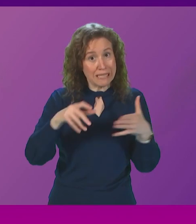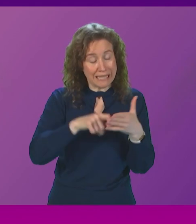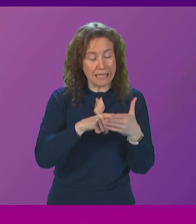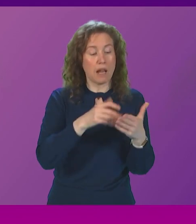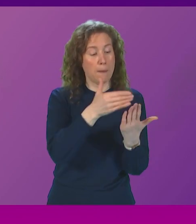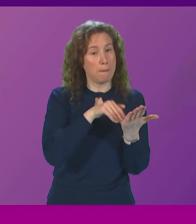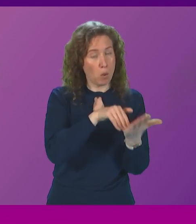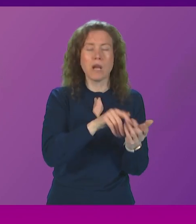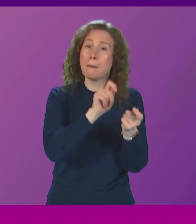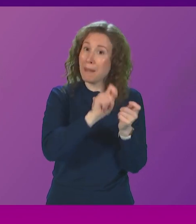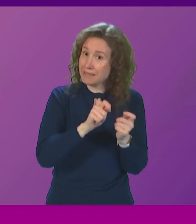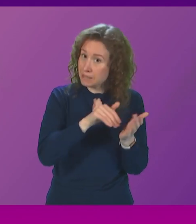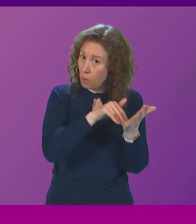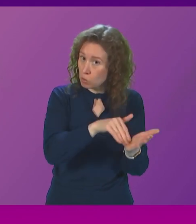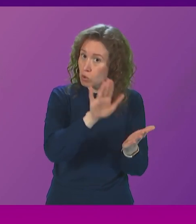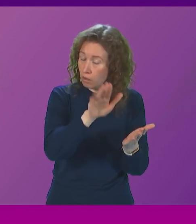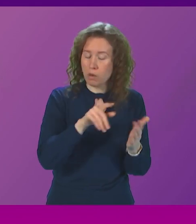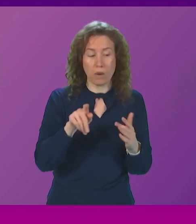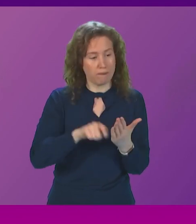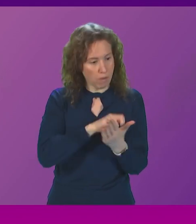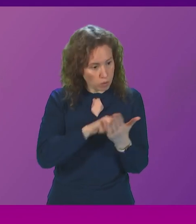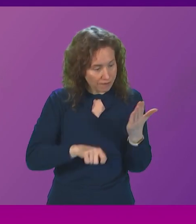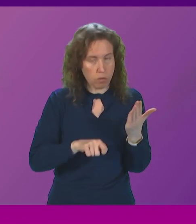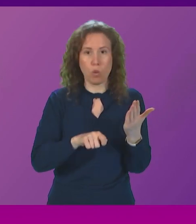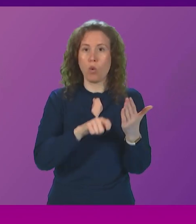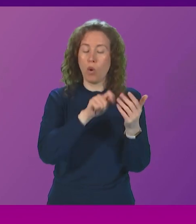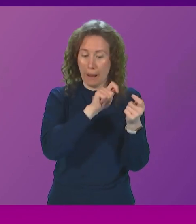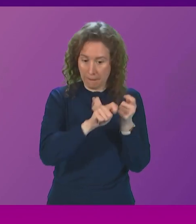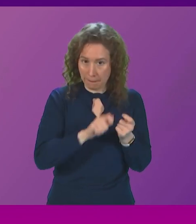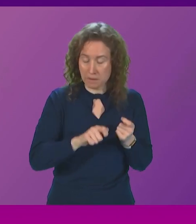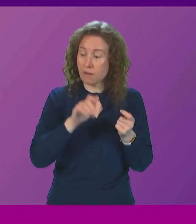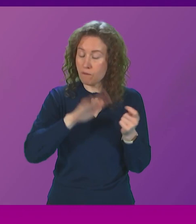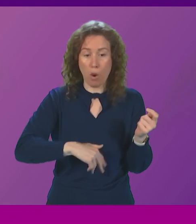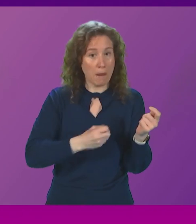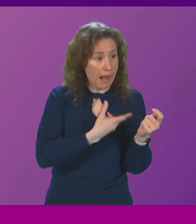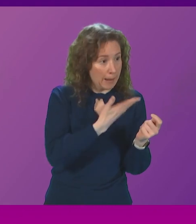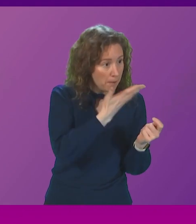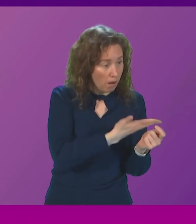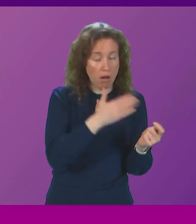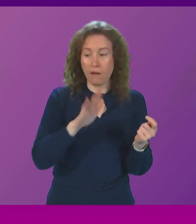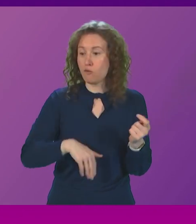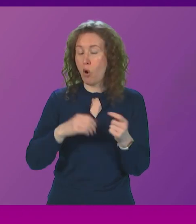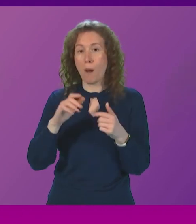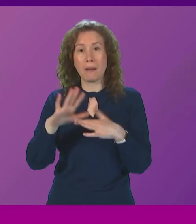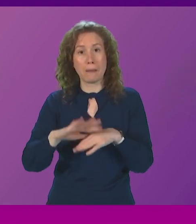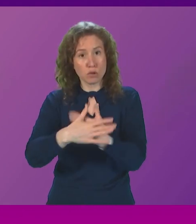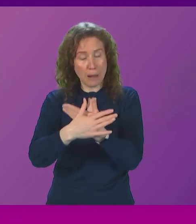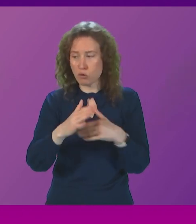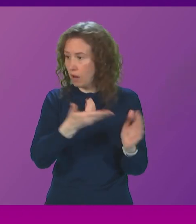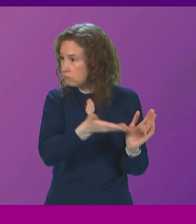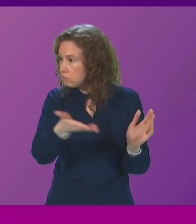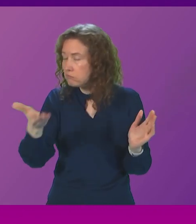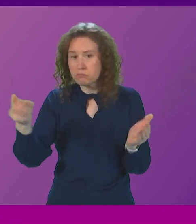motion, which, of course, we accepted also and voted for amendments from the Labour Party, from the Liberal Democrats. So there was